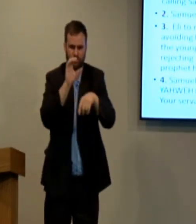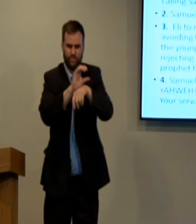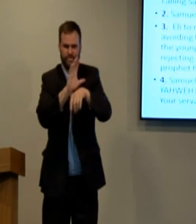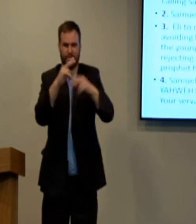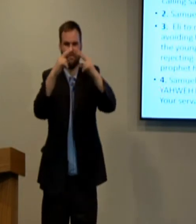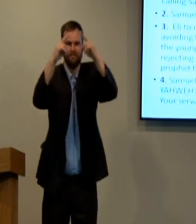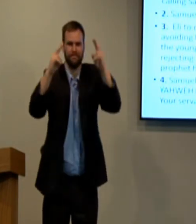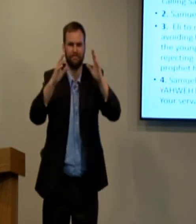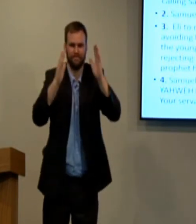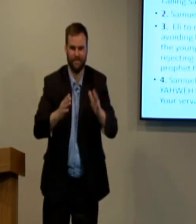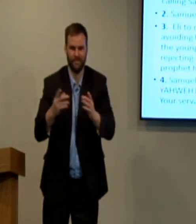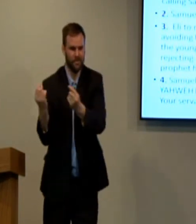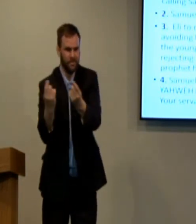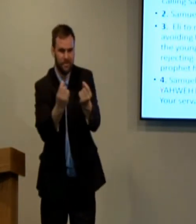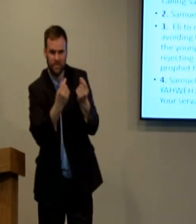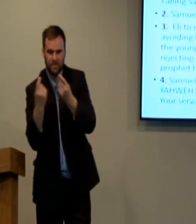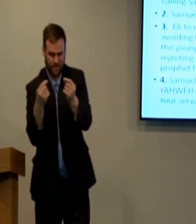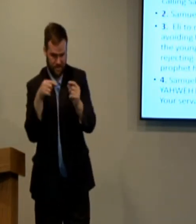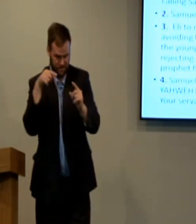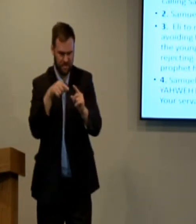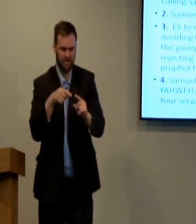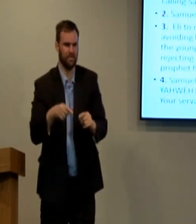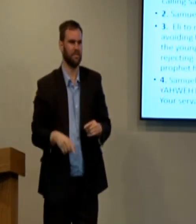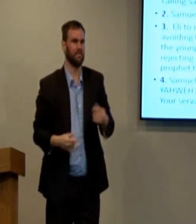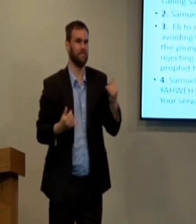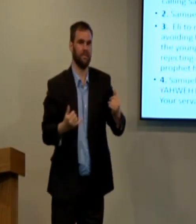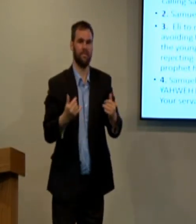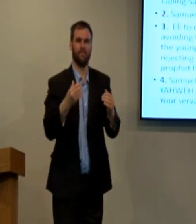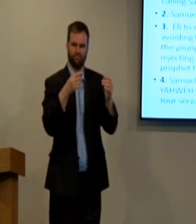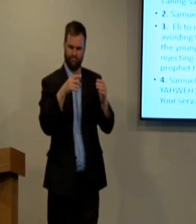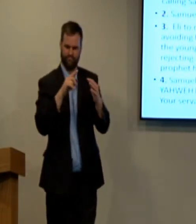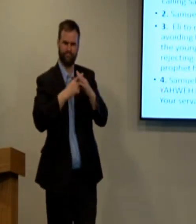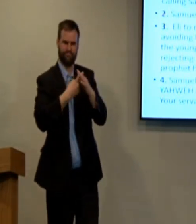role, and he was involved, as if he was involved in, like, the church.